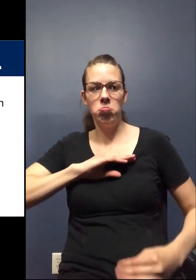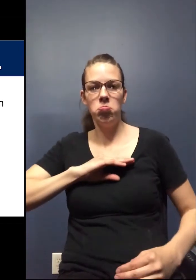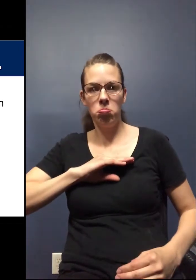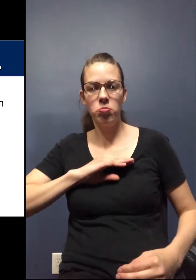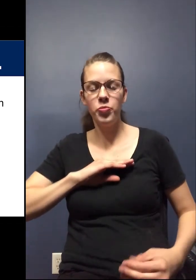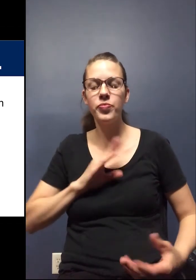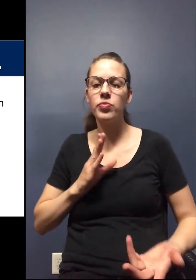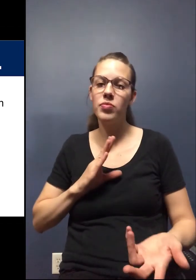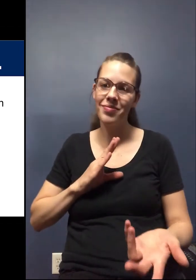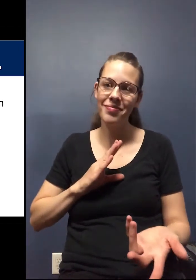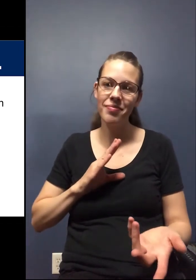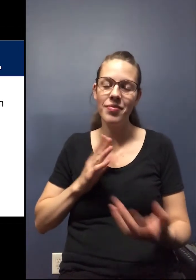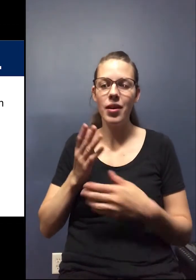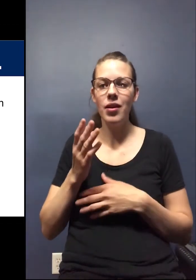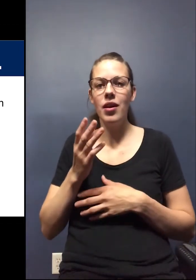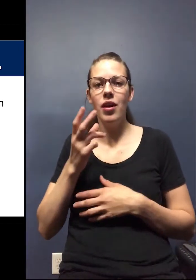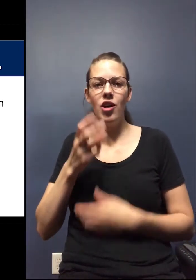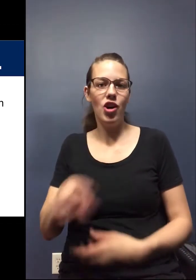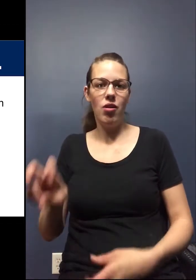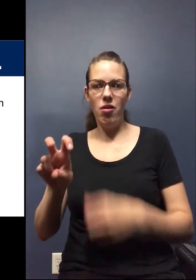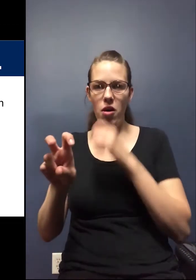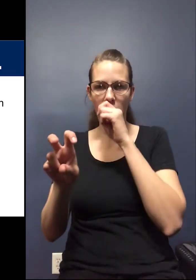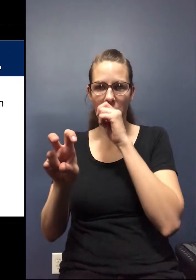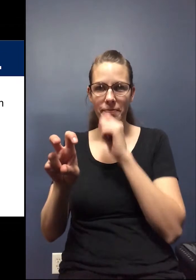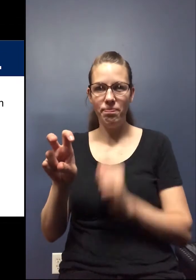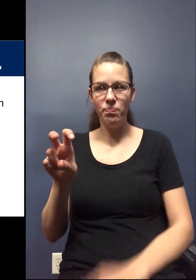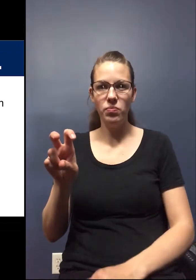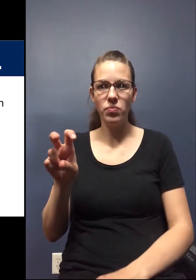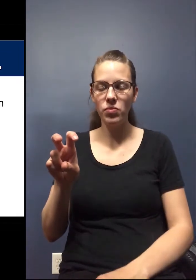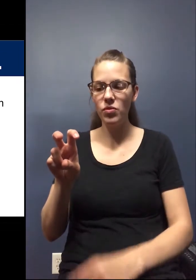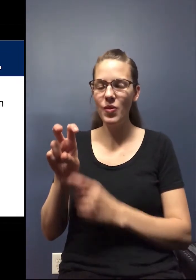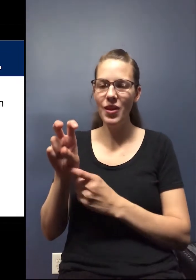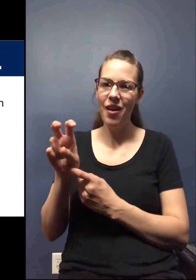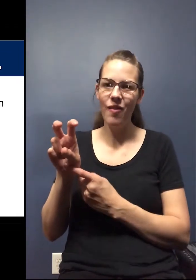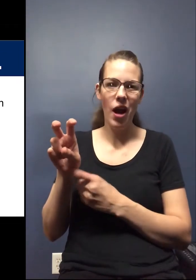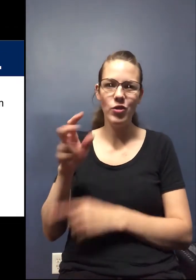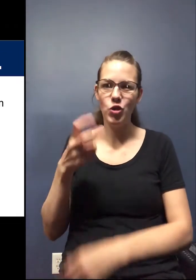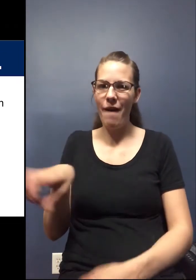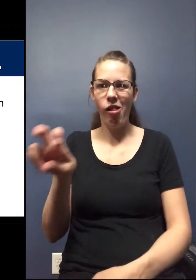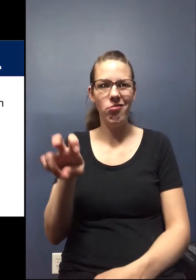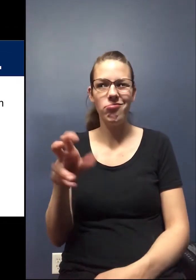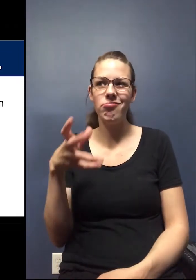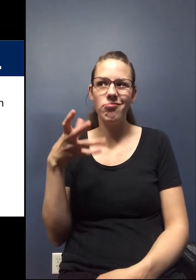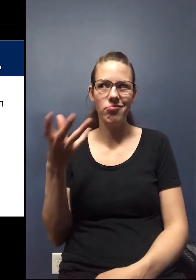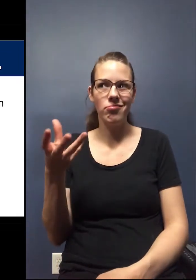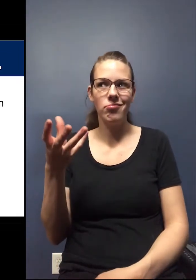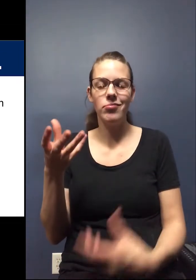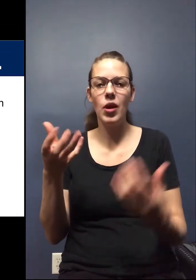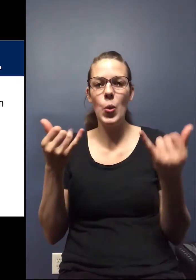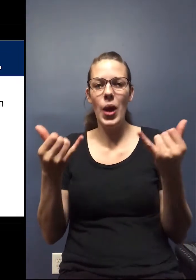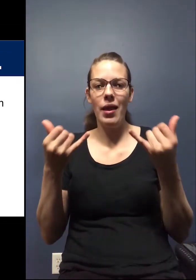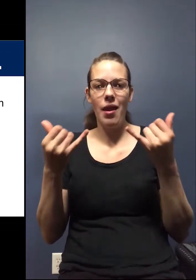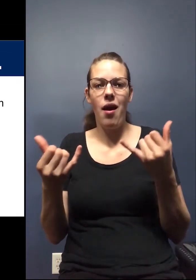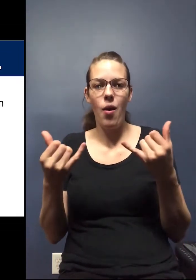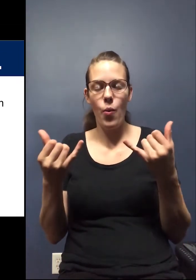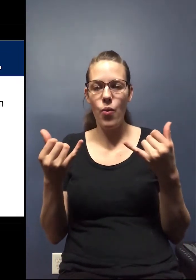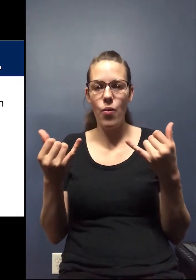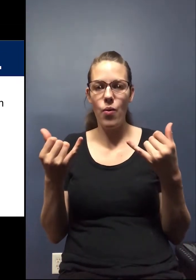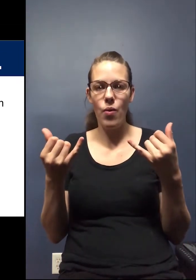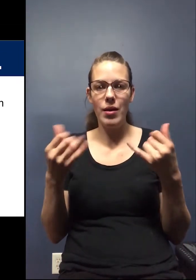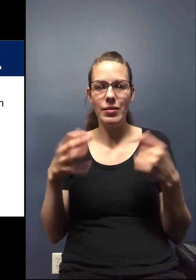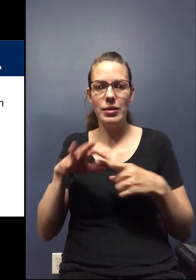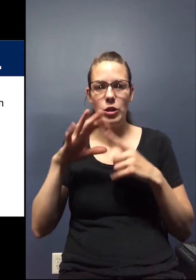about. Um, travel is, I think one of them where right now, at least,